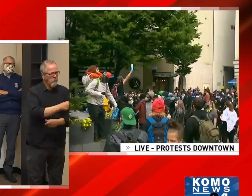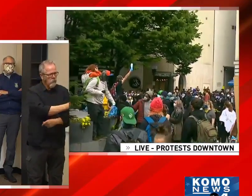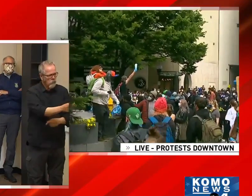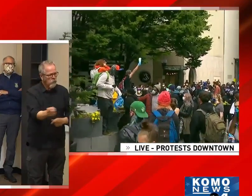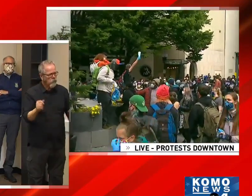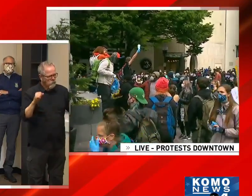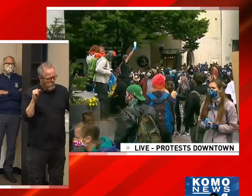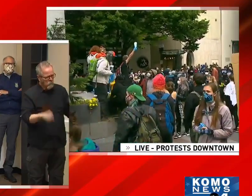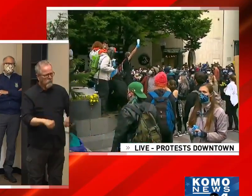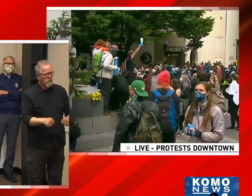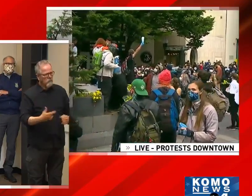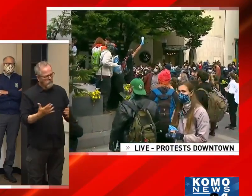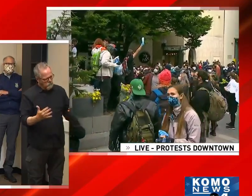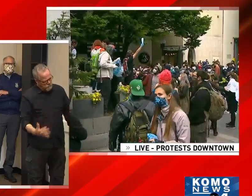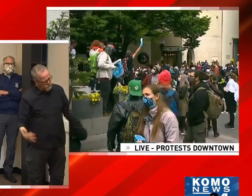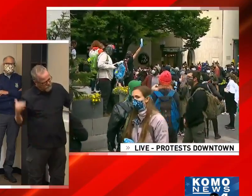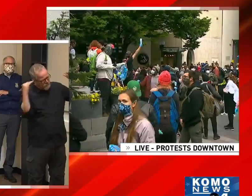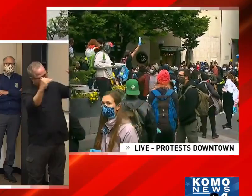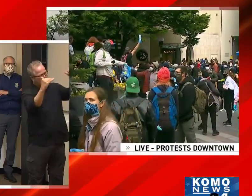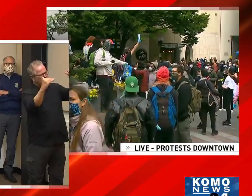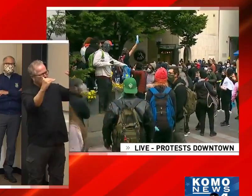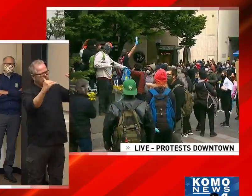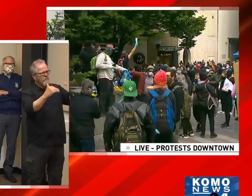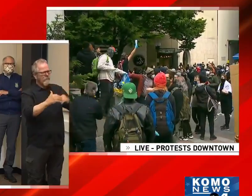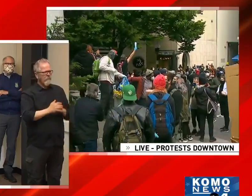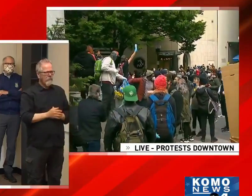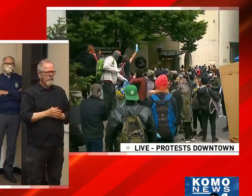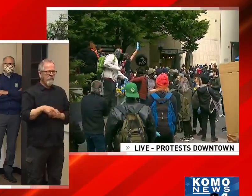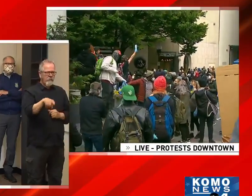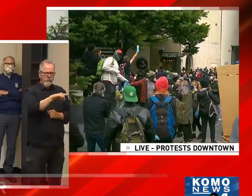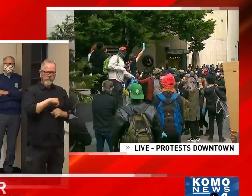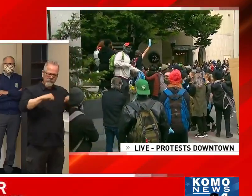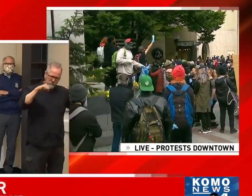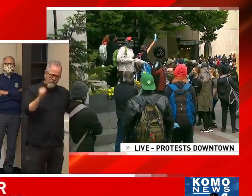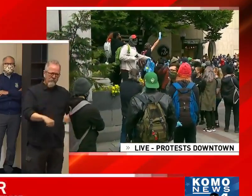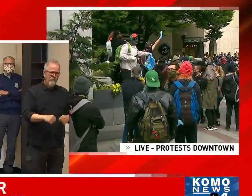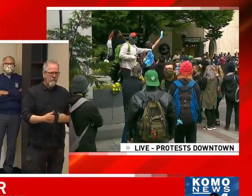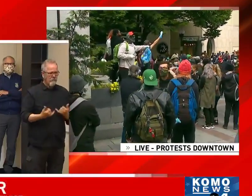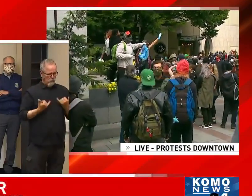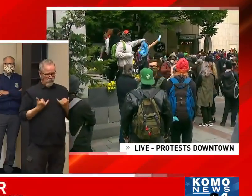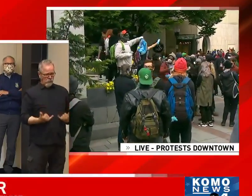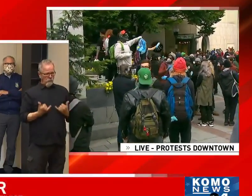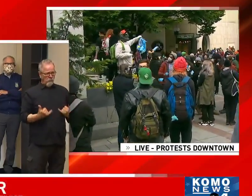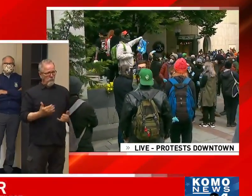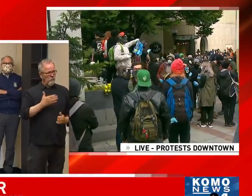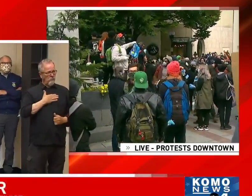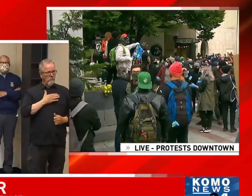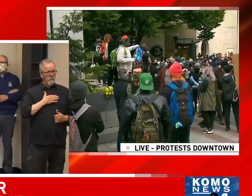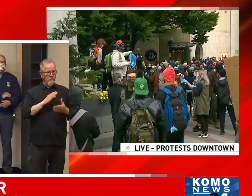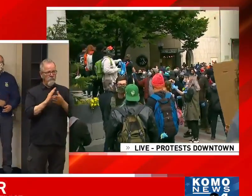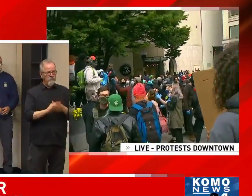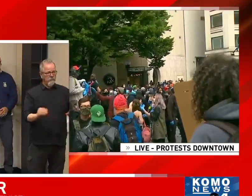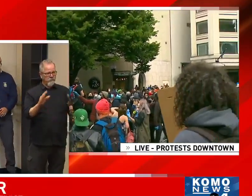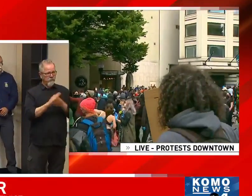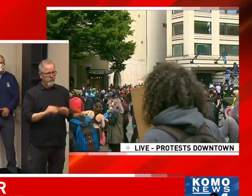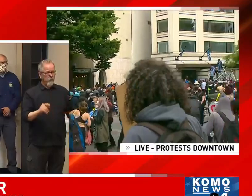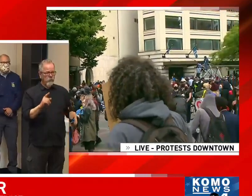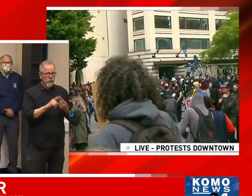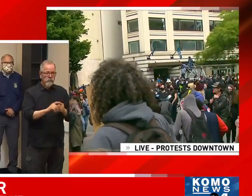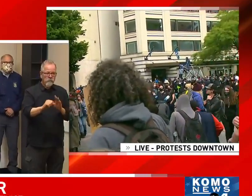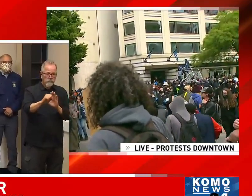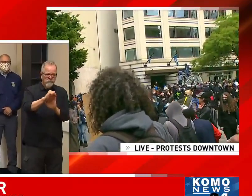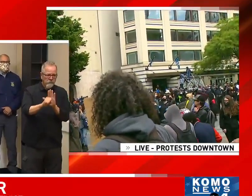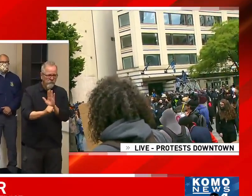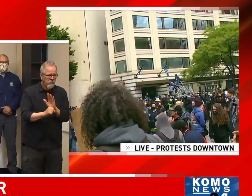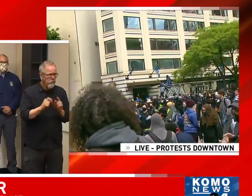That's my message today. My message yesterday was to the country, was to the city, and was to the state. My message